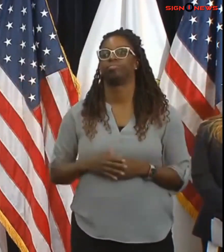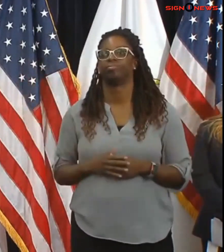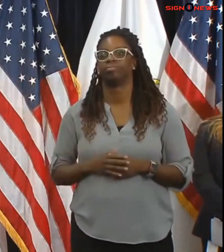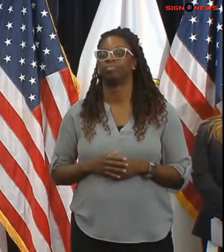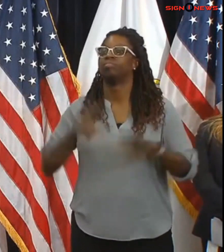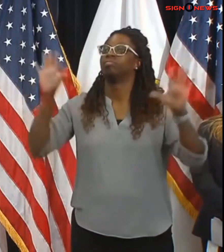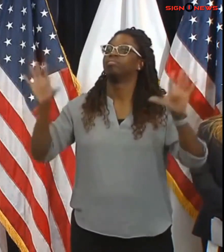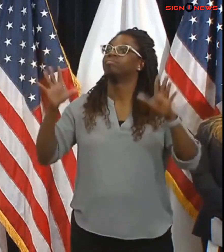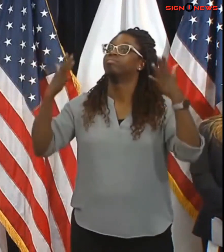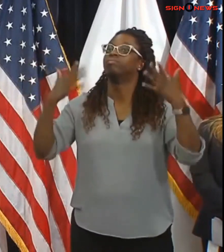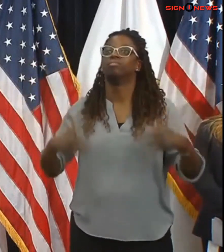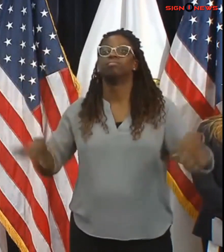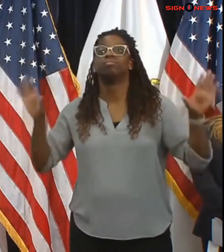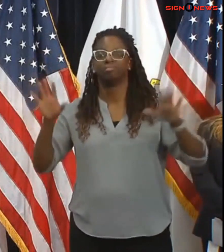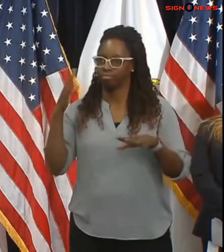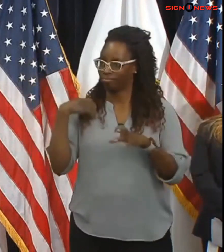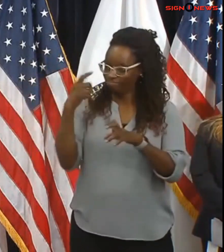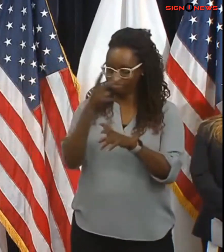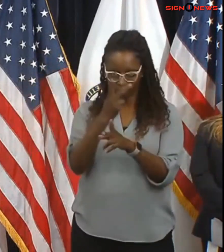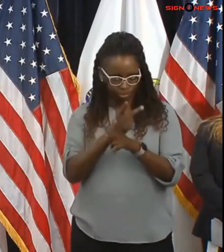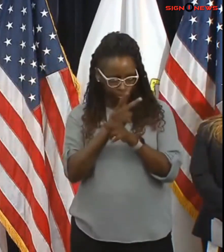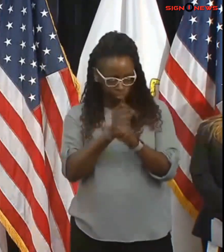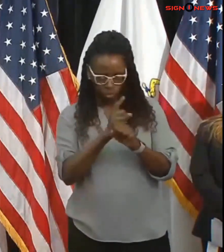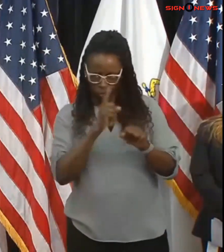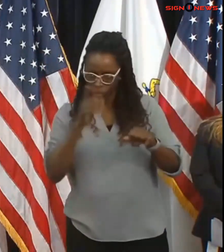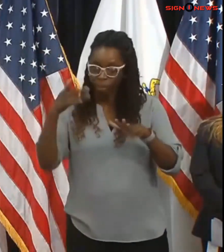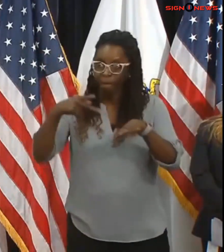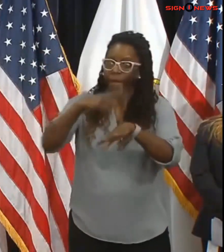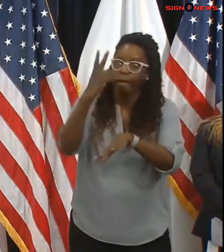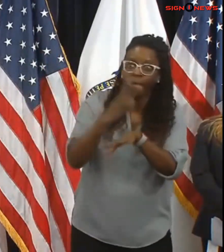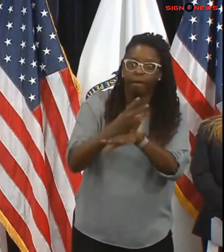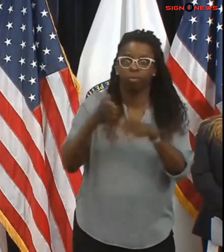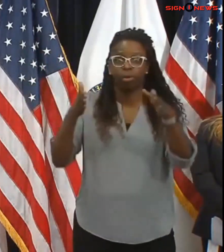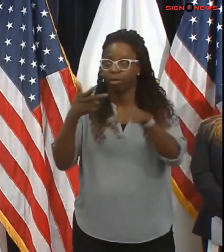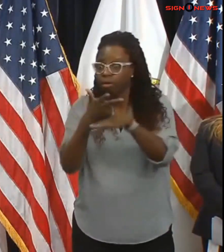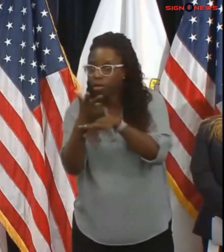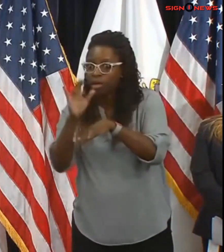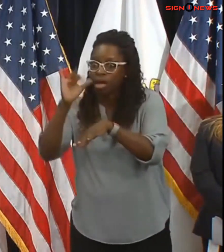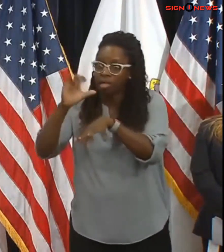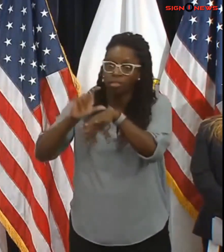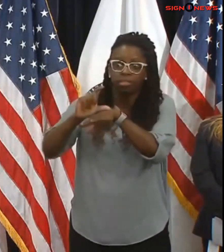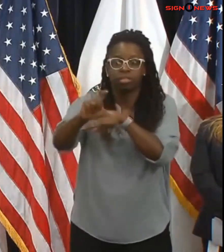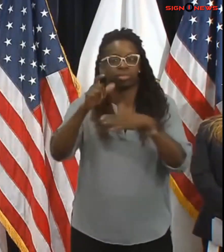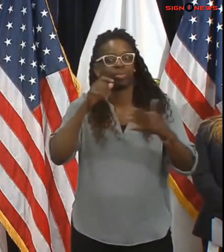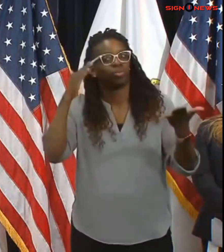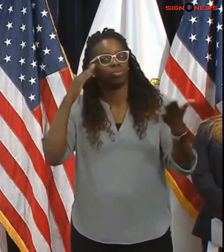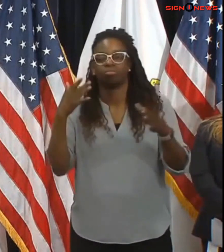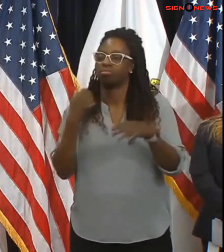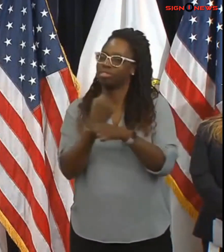same reasons we're urging everybody to be very careful on Saturday. And with that, I will turn over to Secretary Tesler.